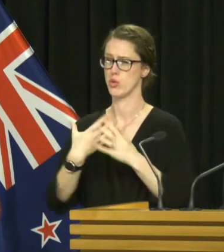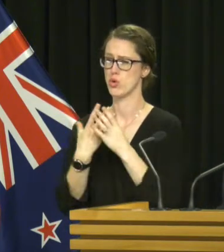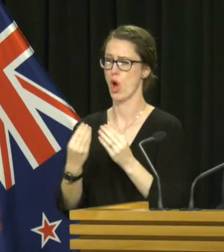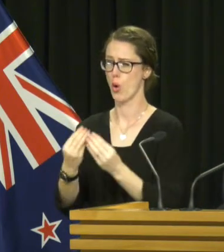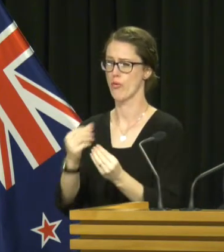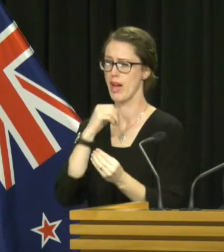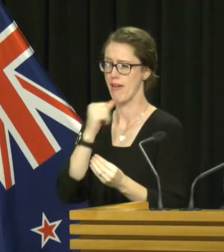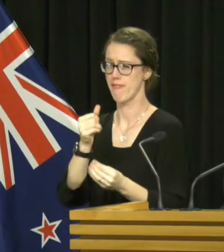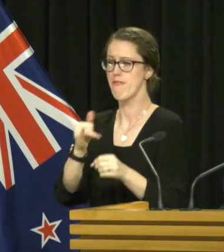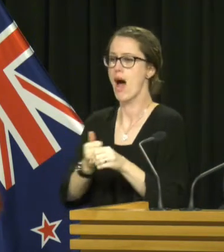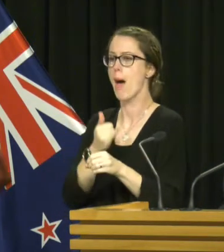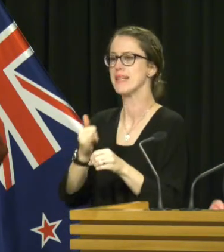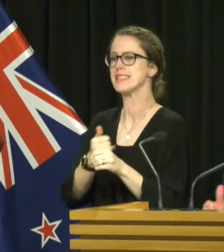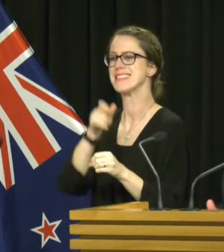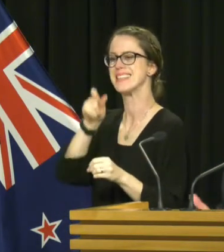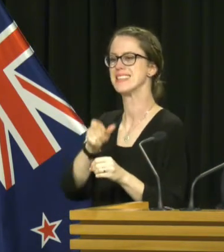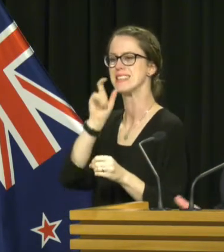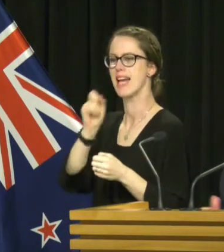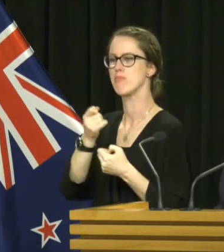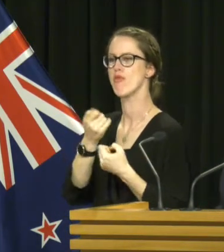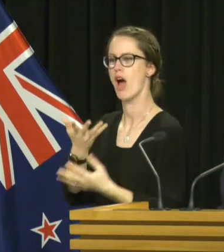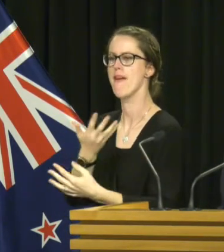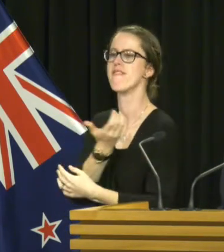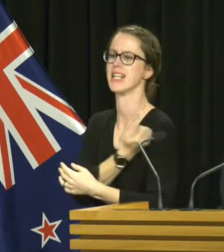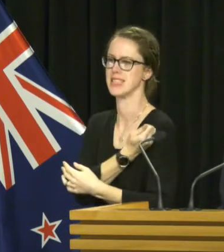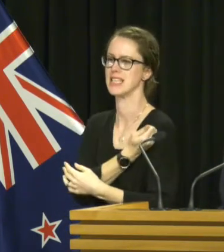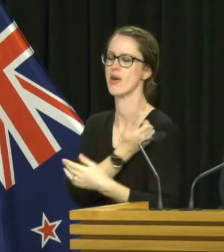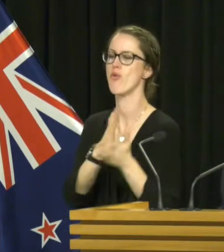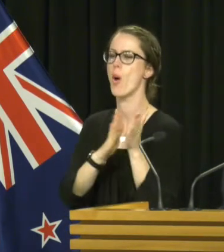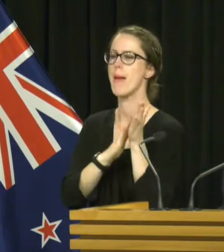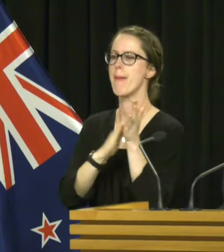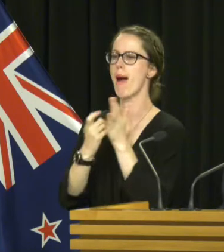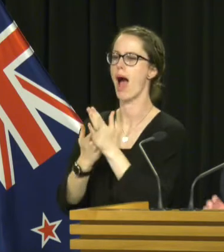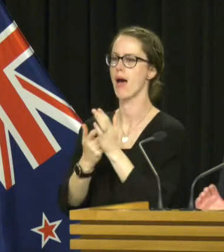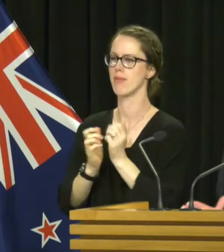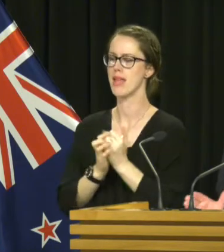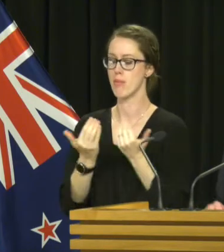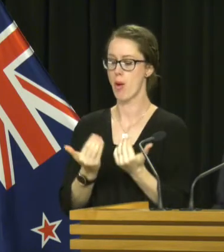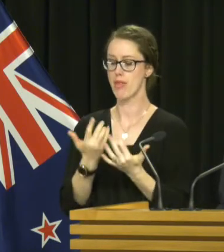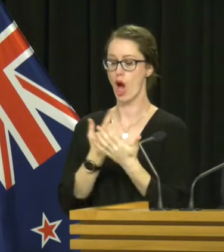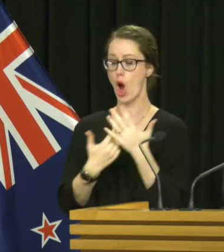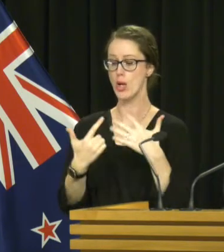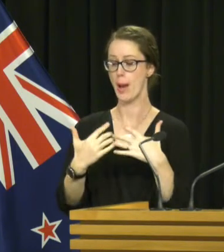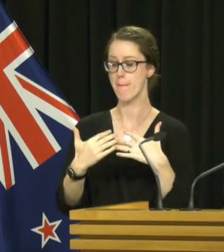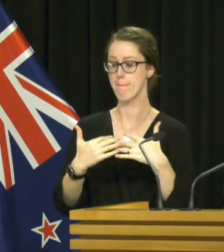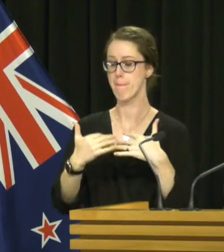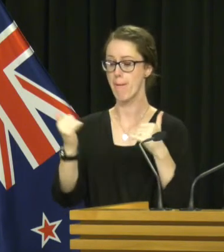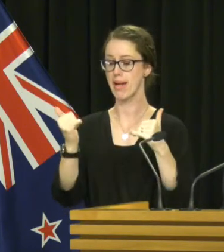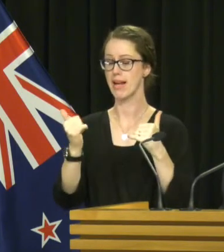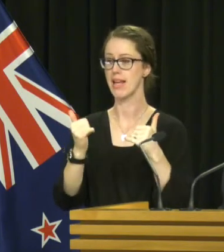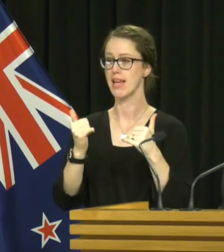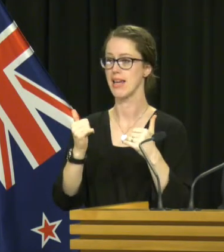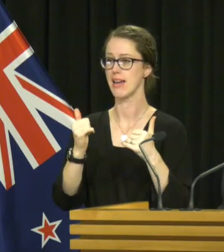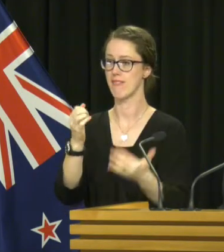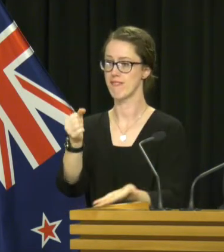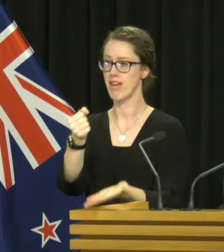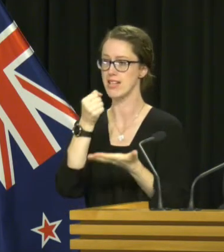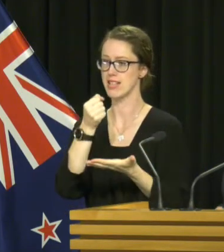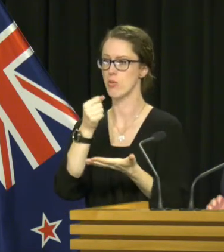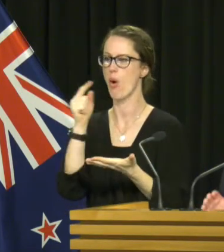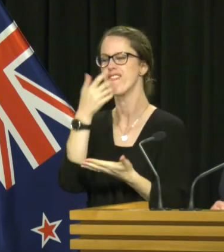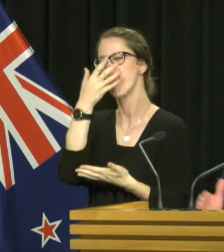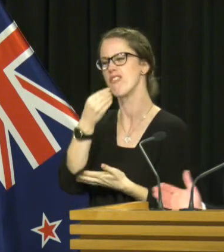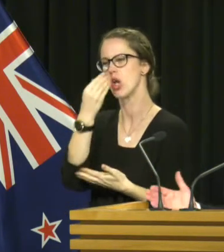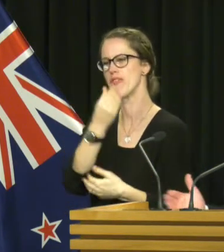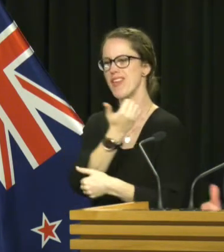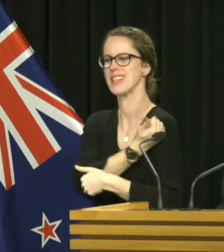through to enable pharmacists to vaccinate for MMR. At the moment, the only publicly funded vaccine they can give is influenza